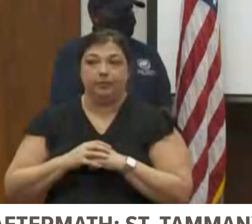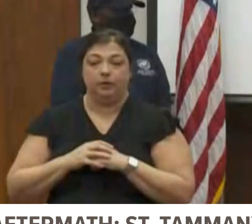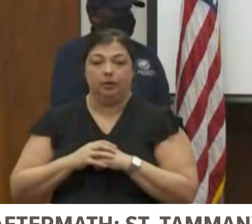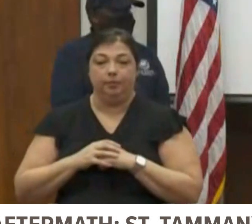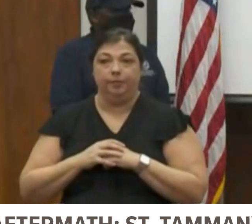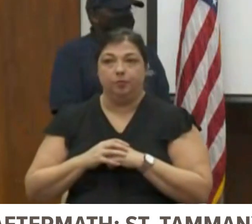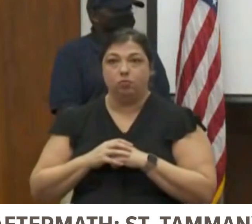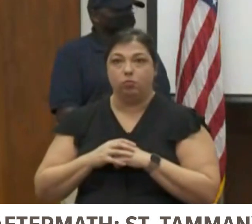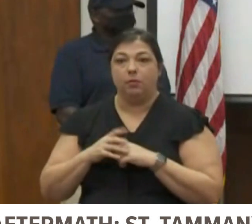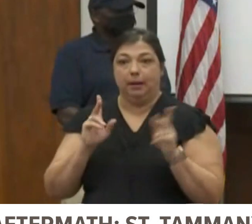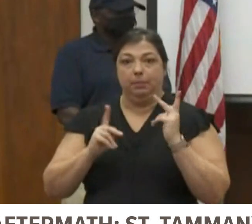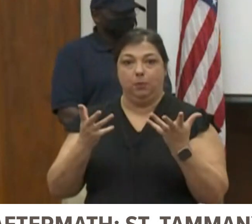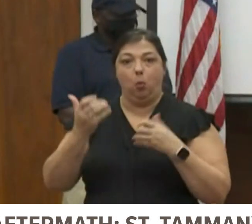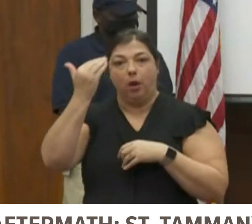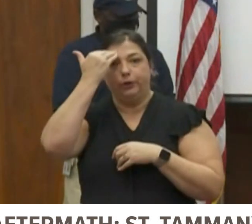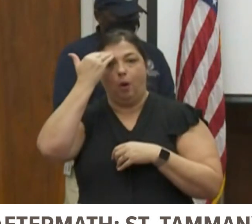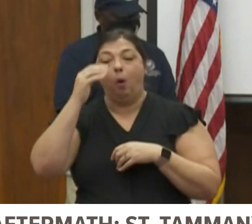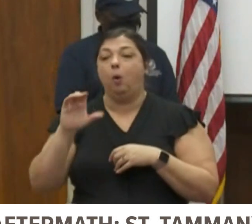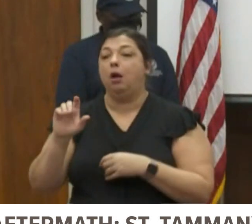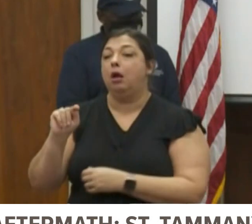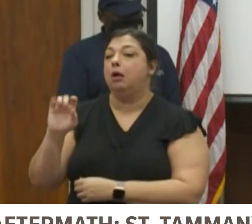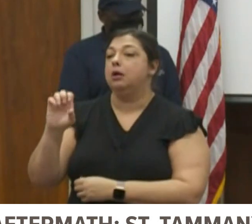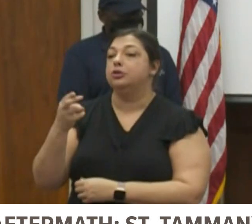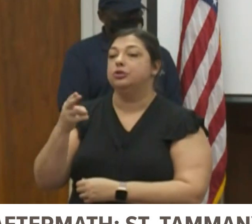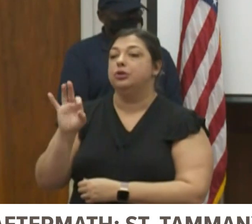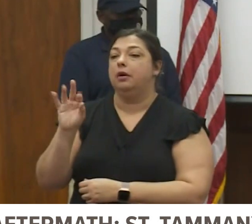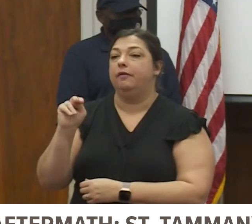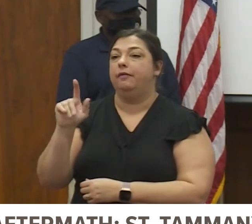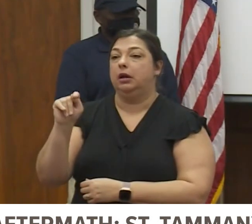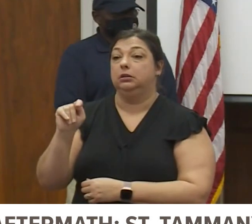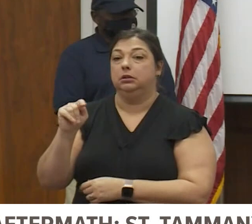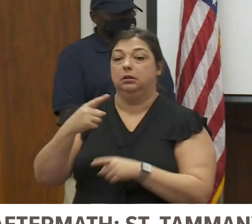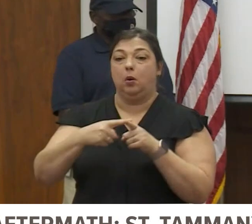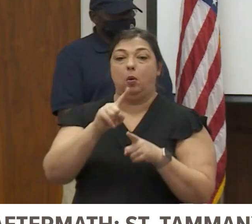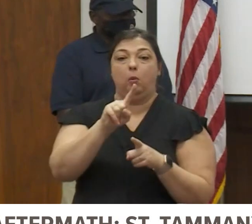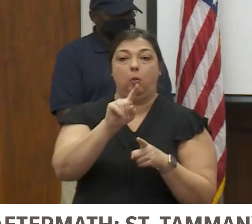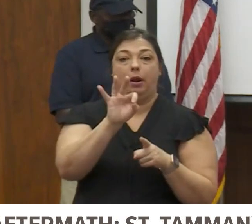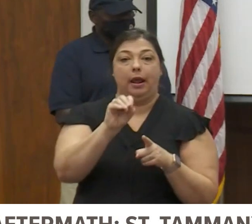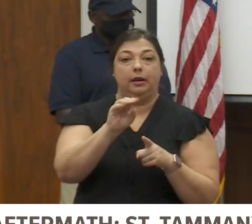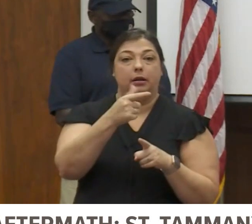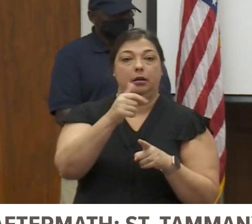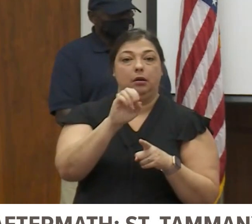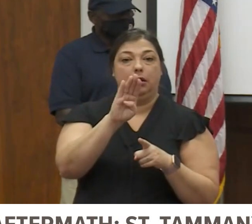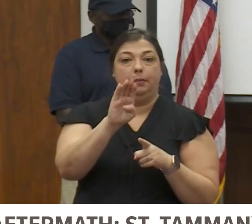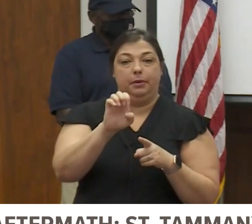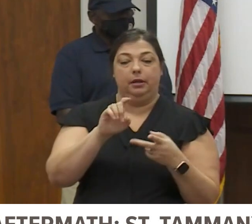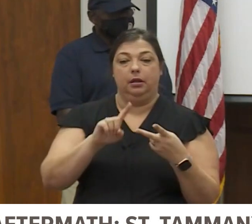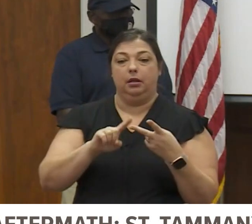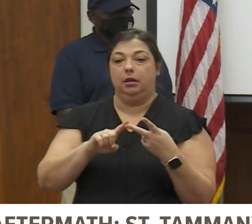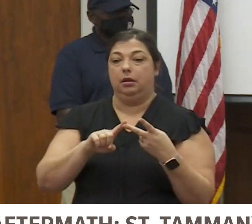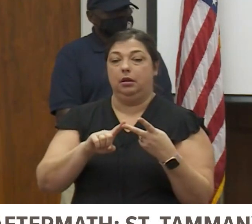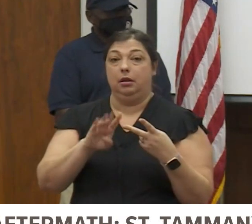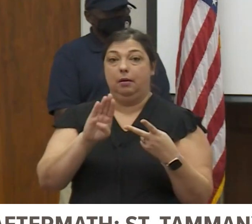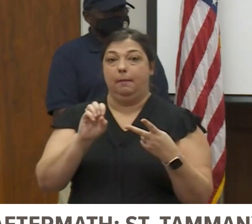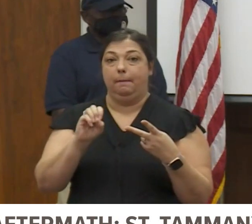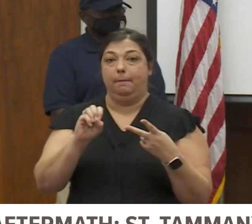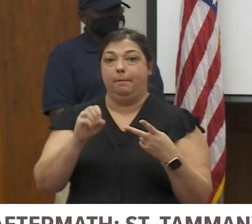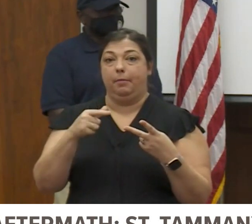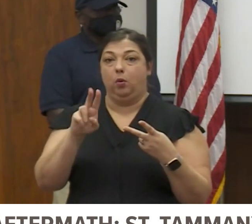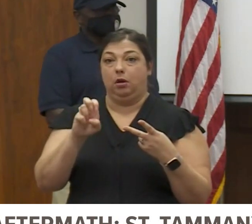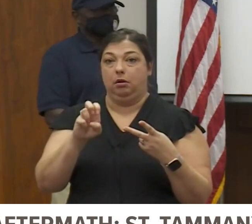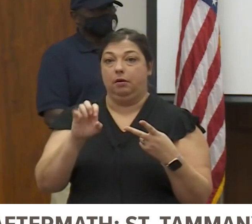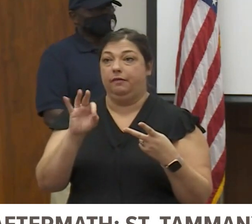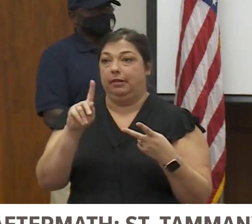great interest to our citizens. The Trefuncta River at Highway 190 Goodby, the Boga Fly at Boston Street, the Boga Fly at Camp